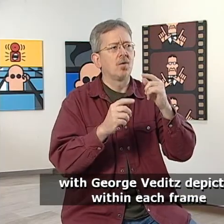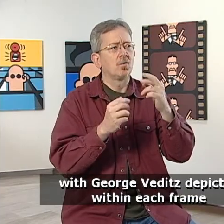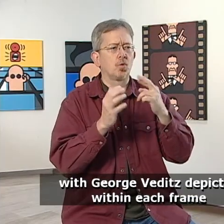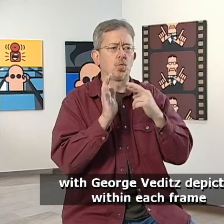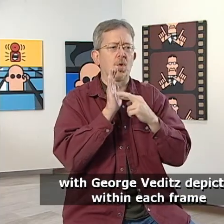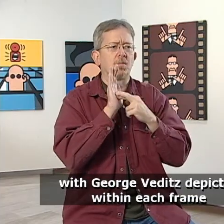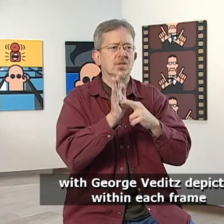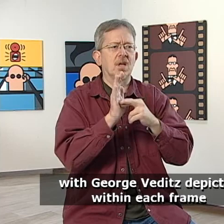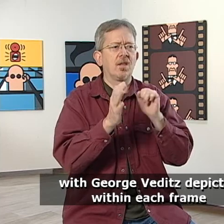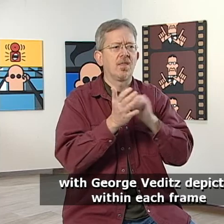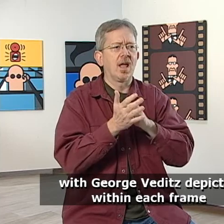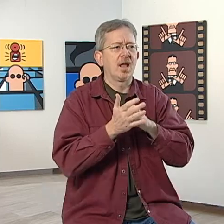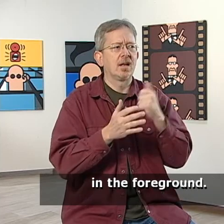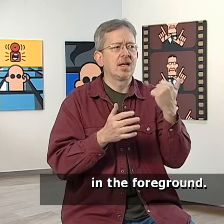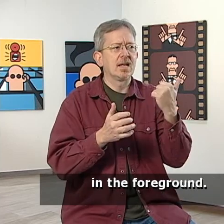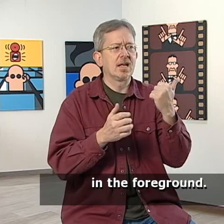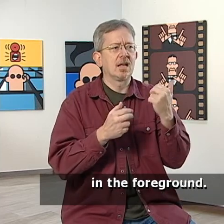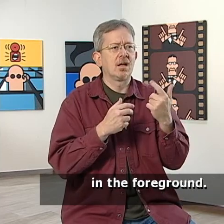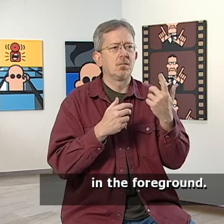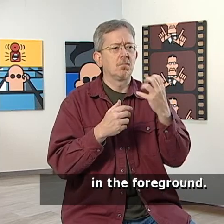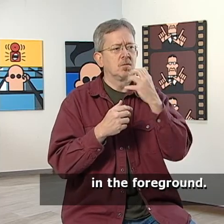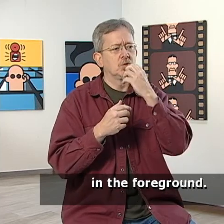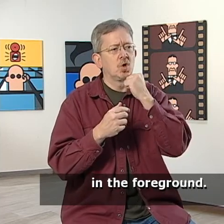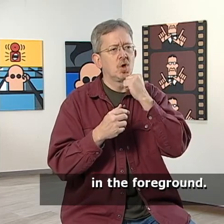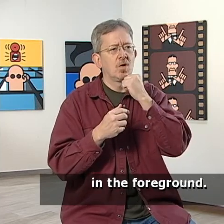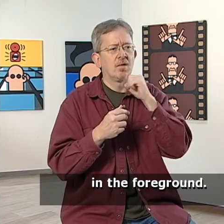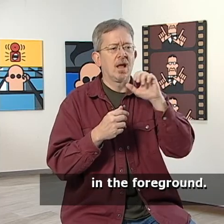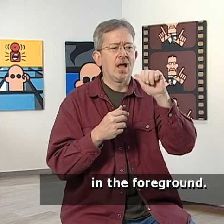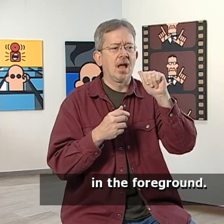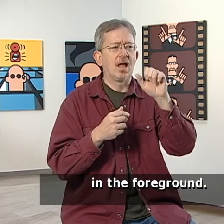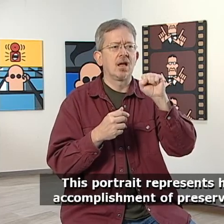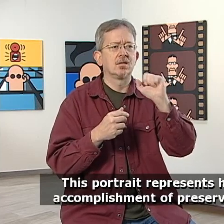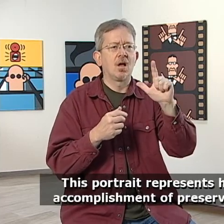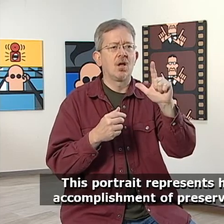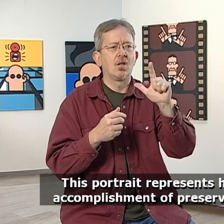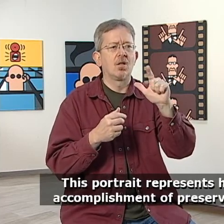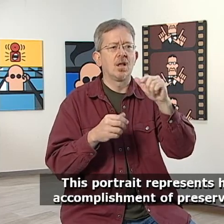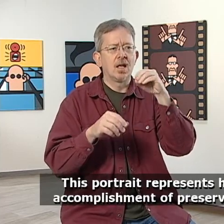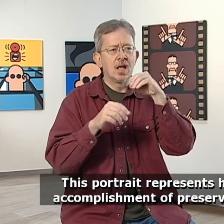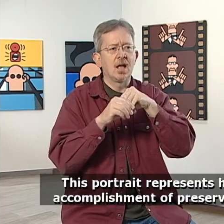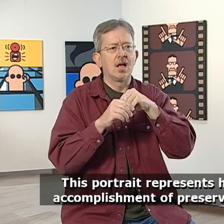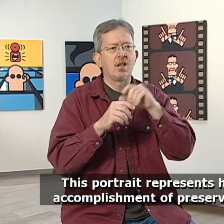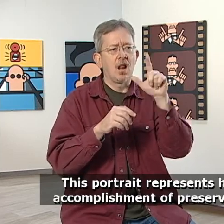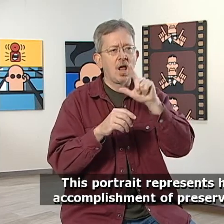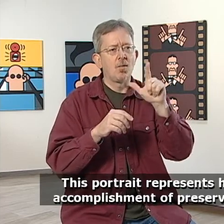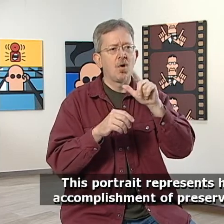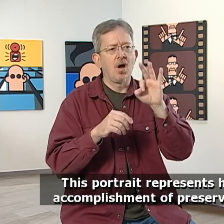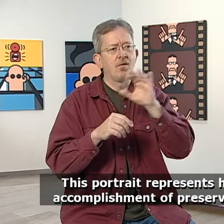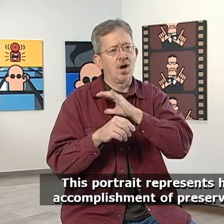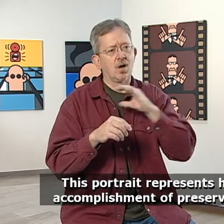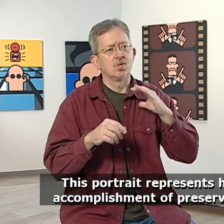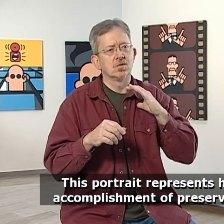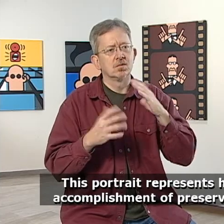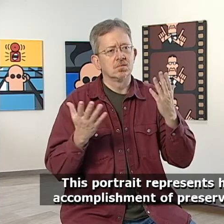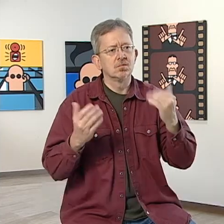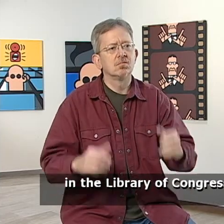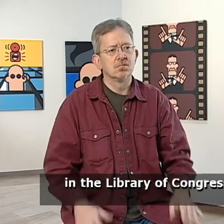Veditz depicted within each frame in the foreground. This portrait represents his accomplishment of preserving